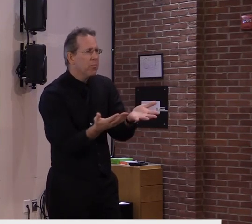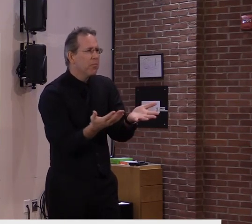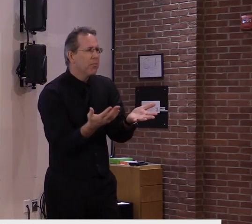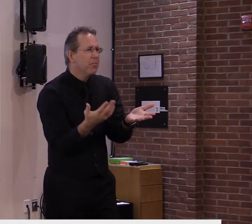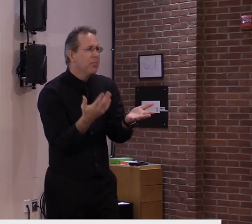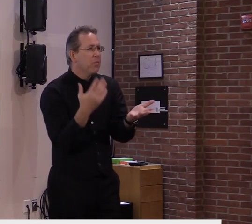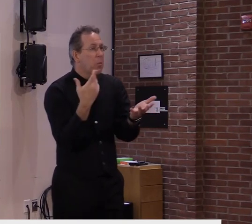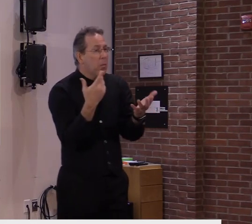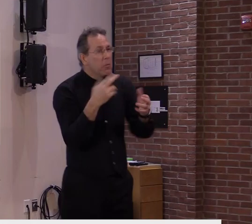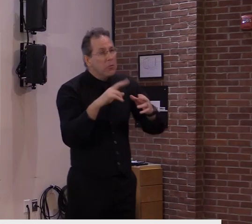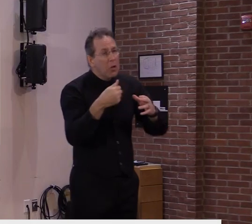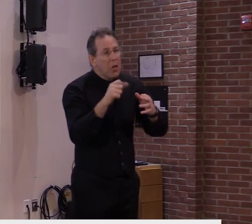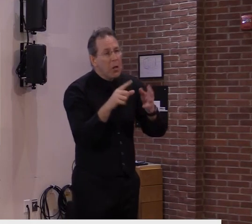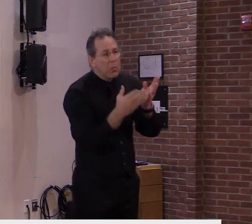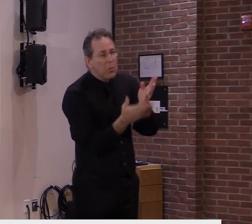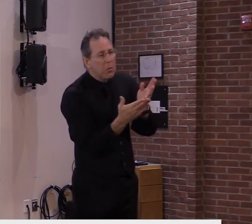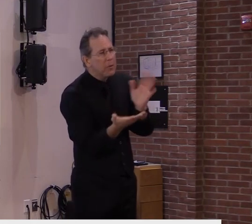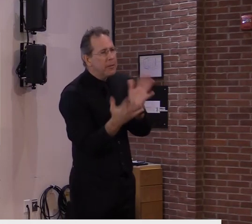all right, thank you.